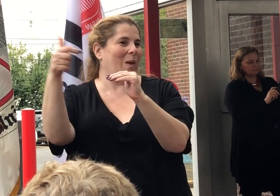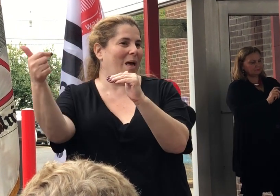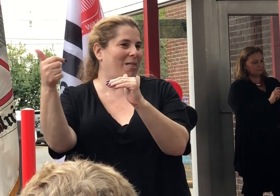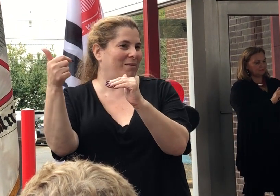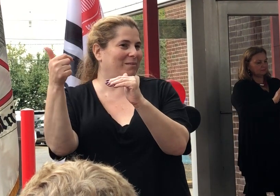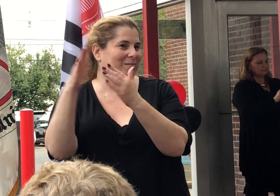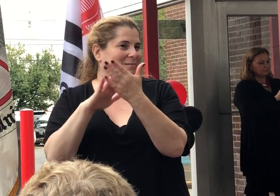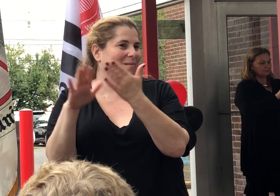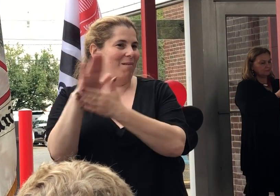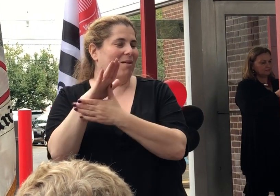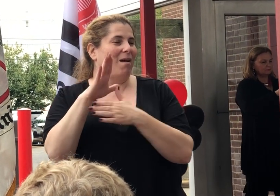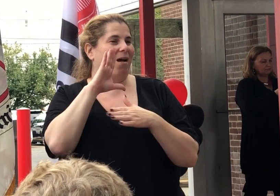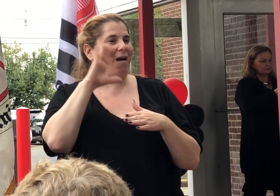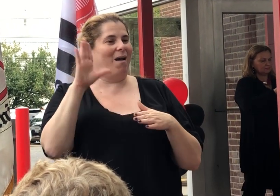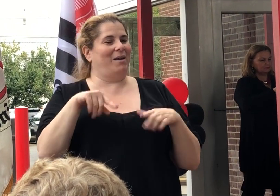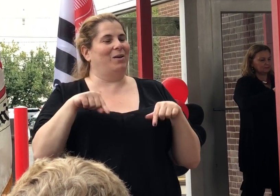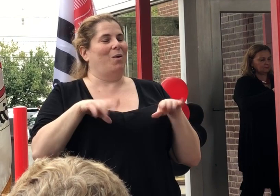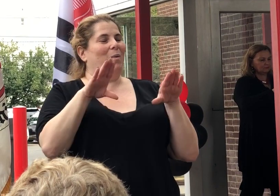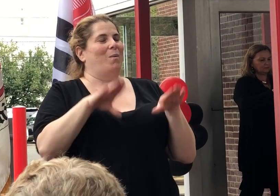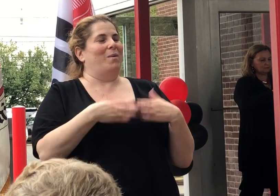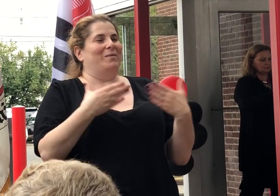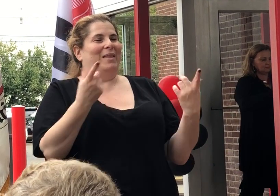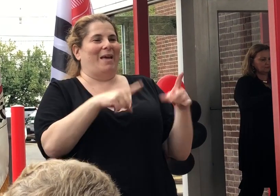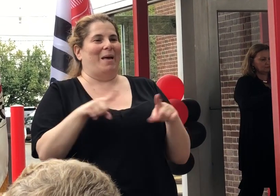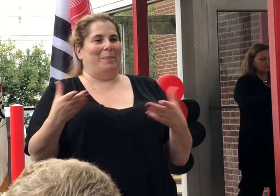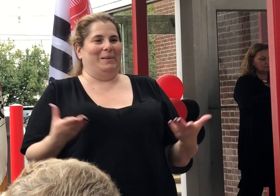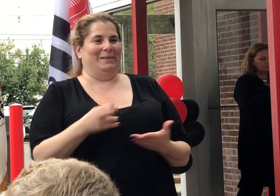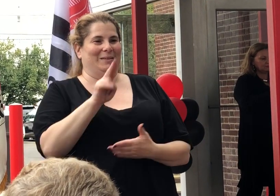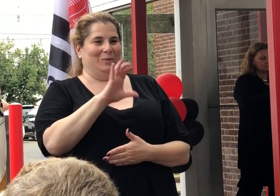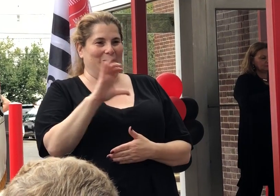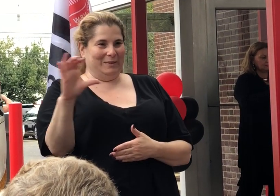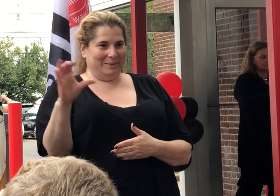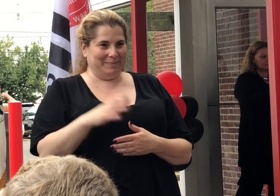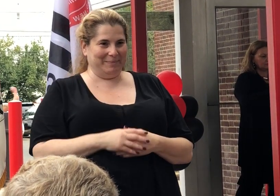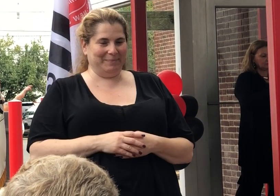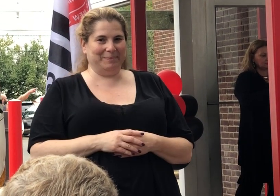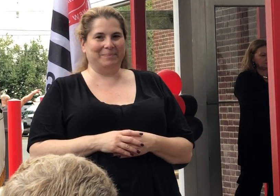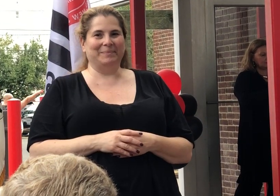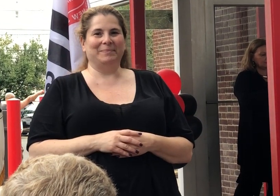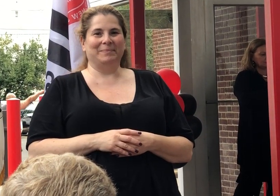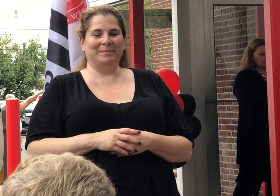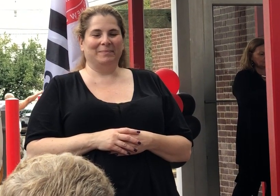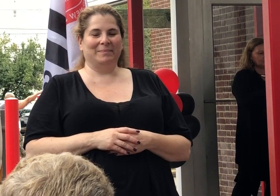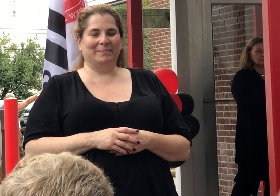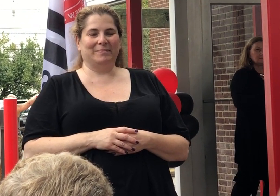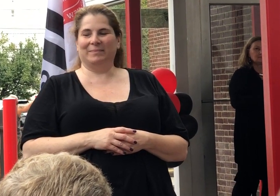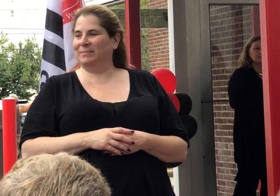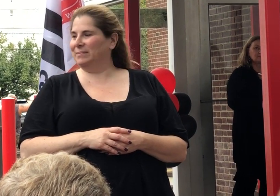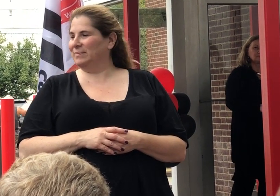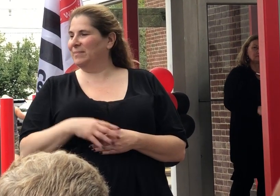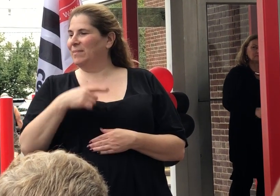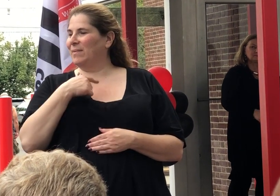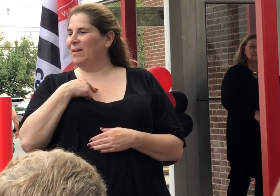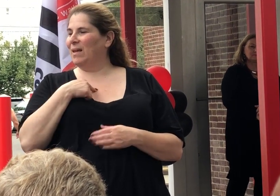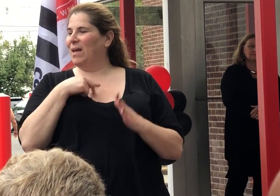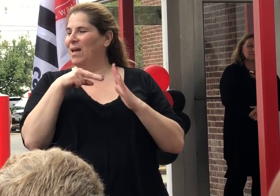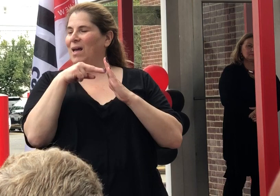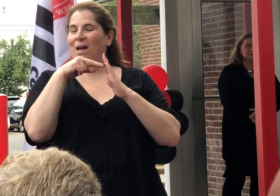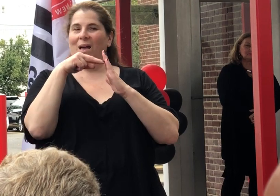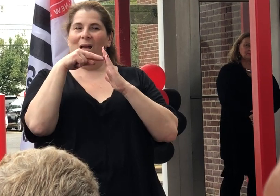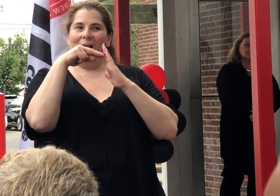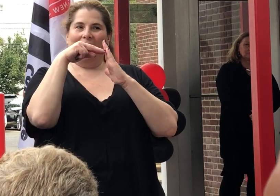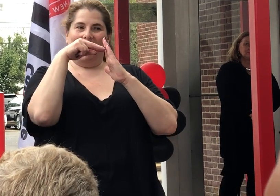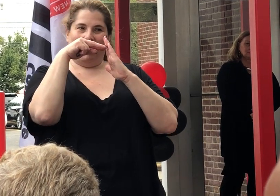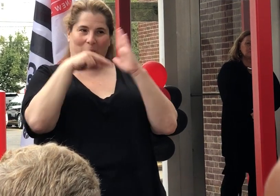know the great things that happened at Union County College. I just want to, I'm going to read the resolution,